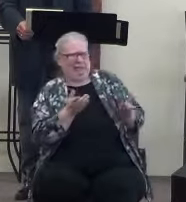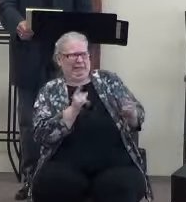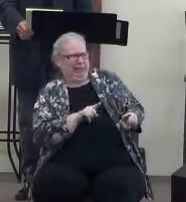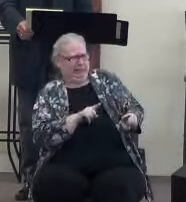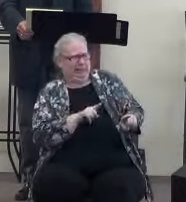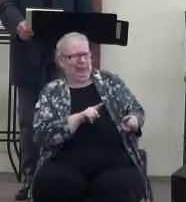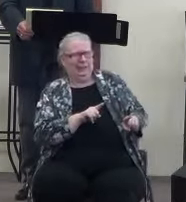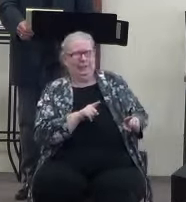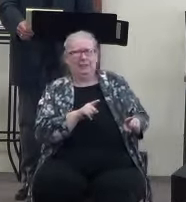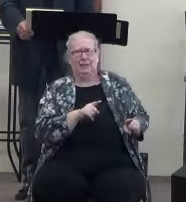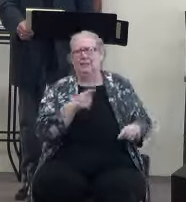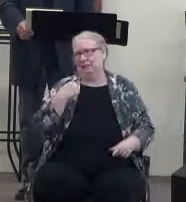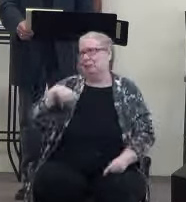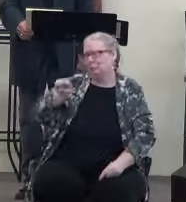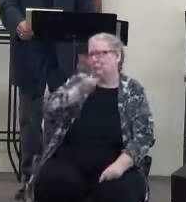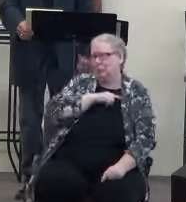You and I are weirdos.